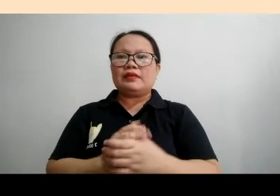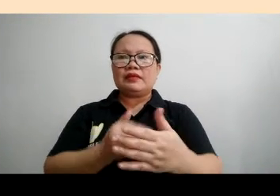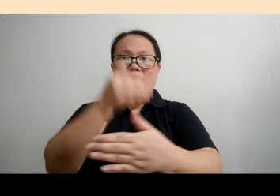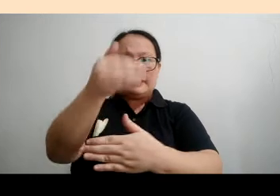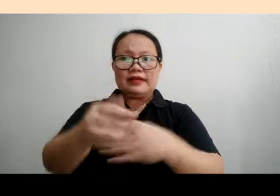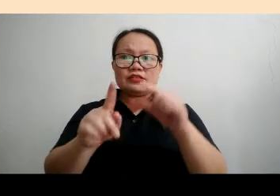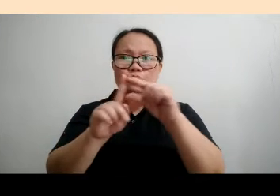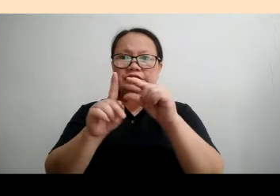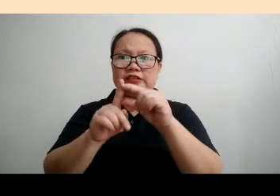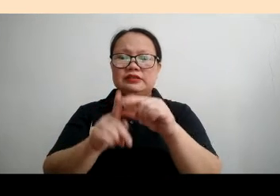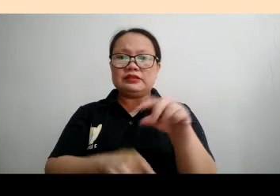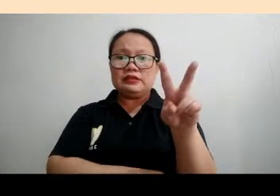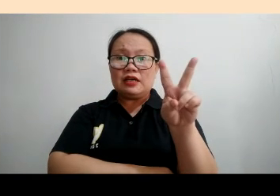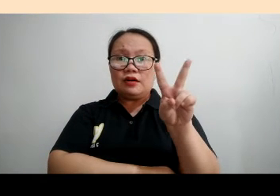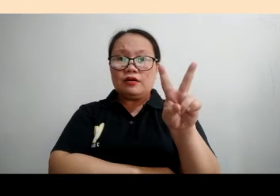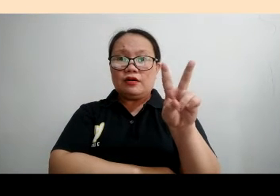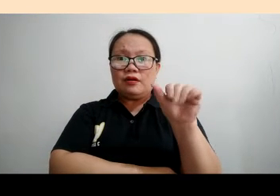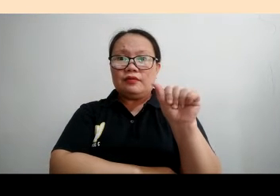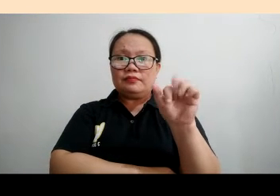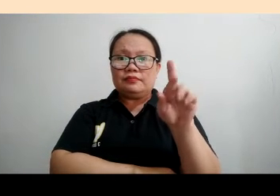Next word,